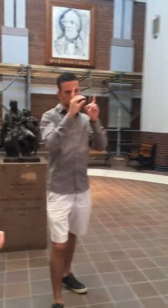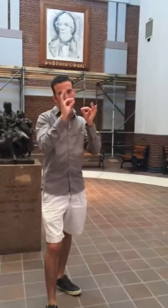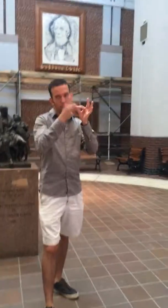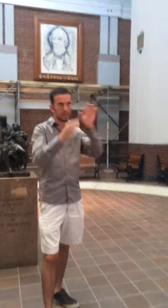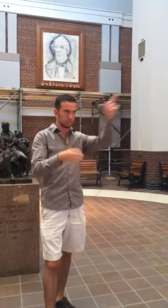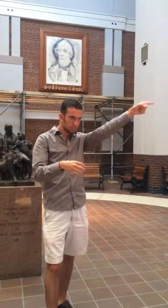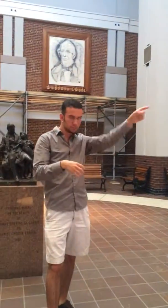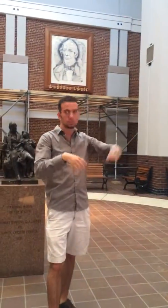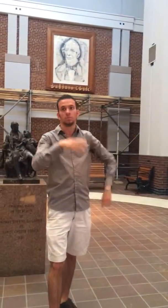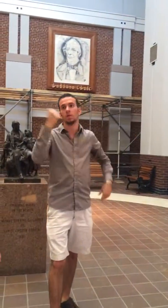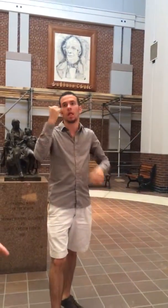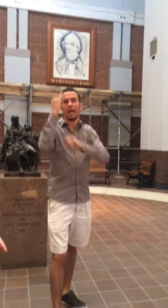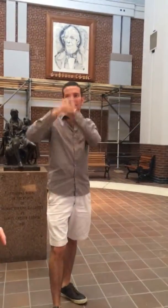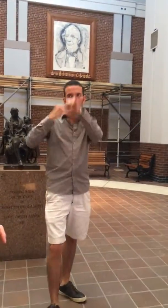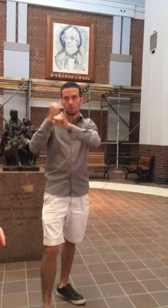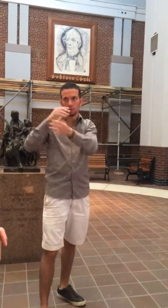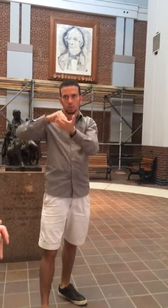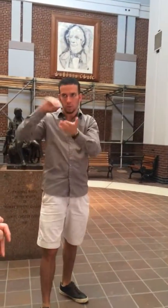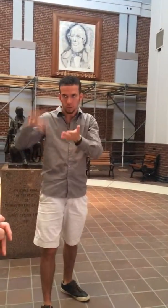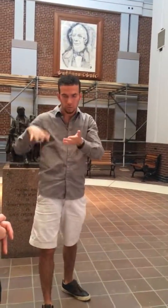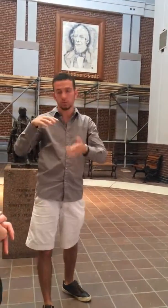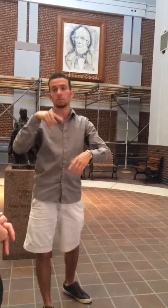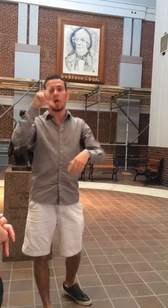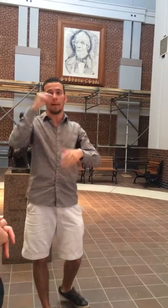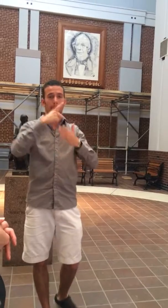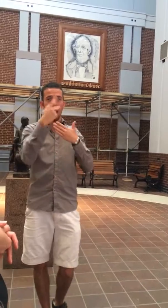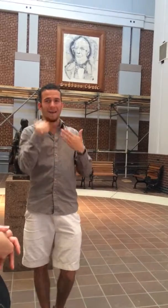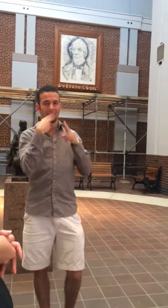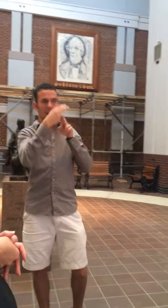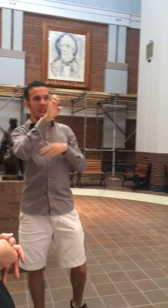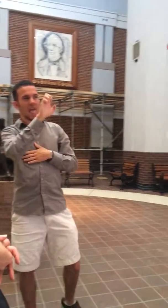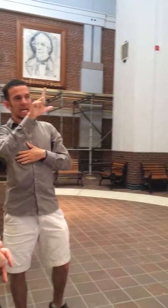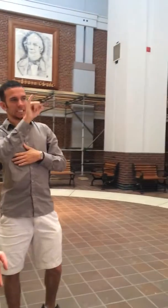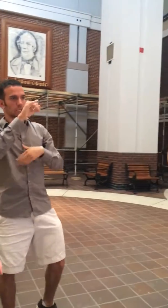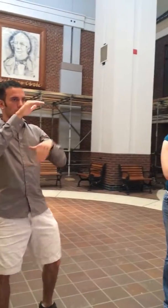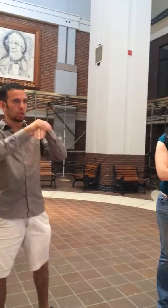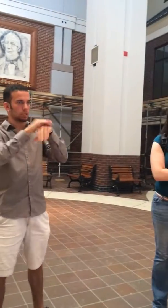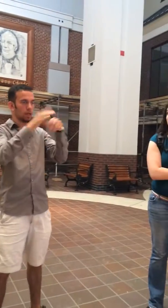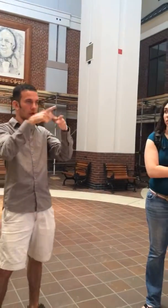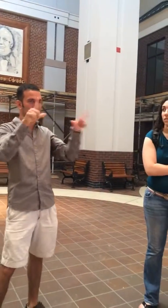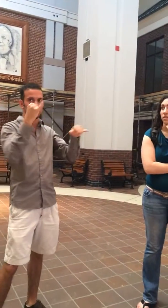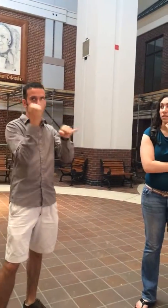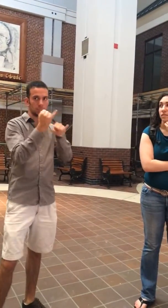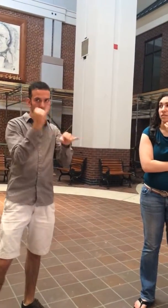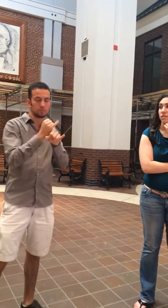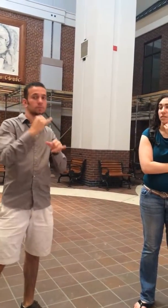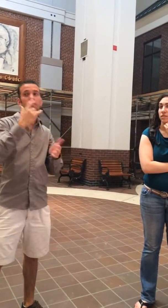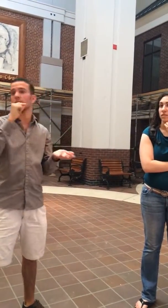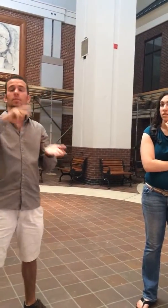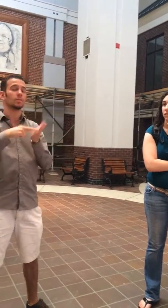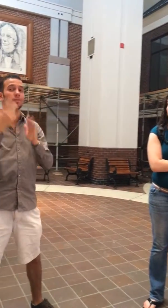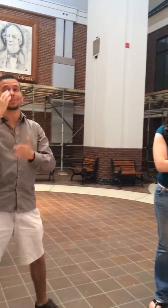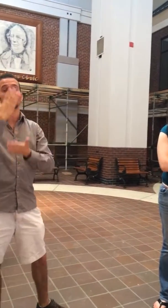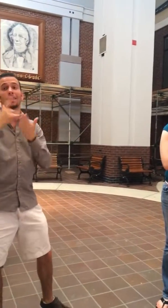And the Department of Interpretations here, we have the Office of International Students, the English Language Institute,